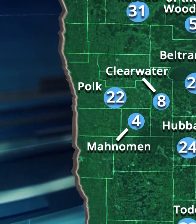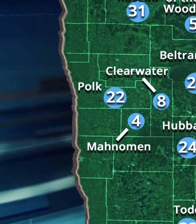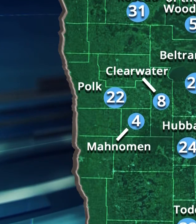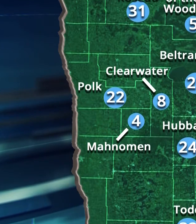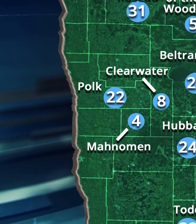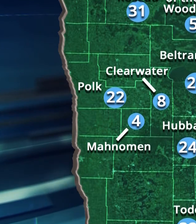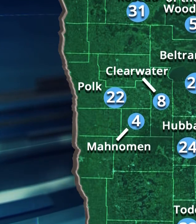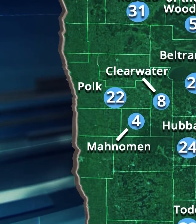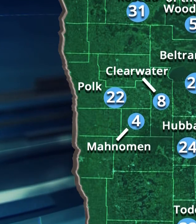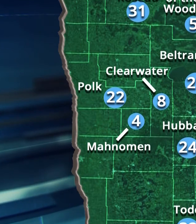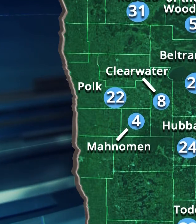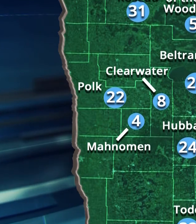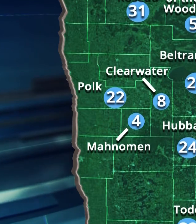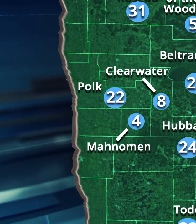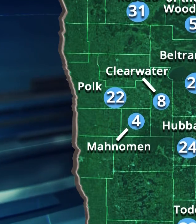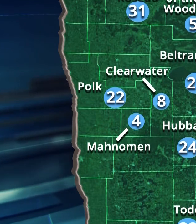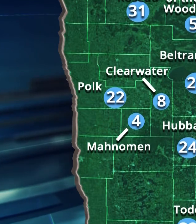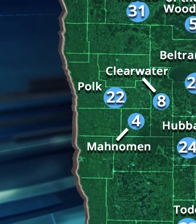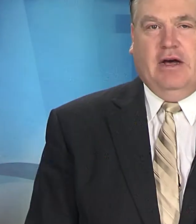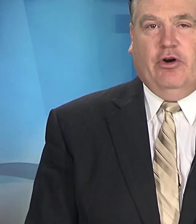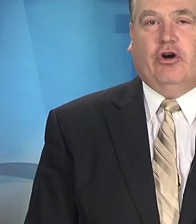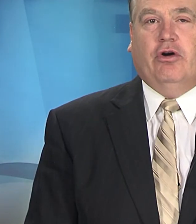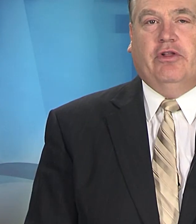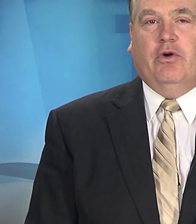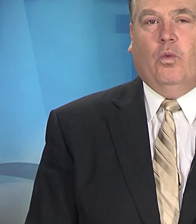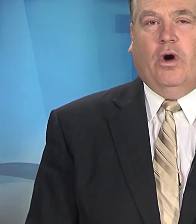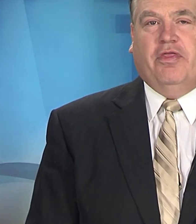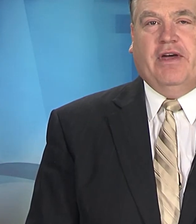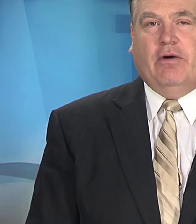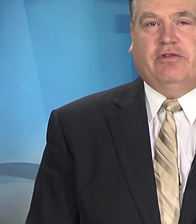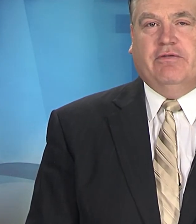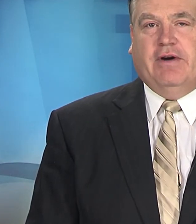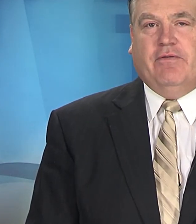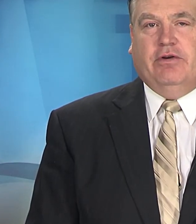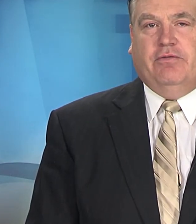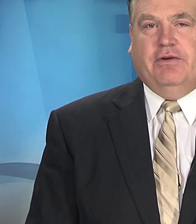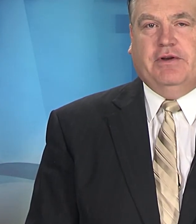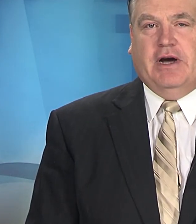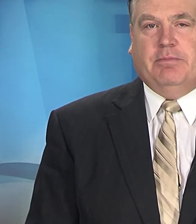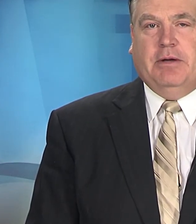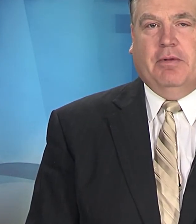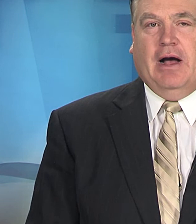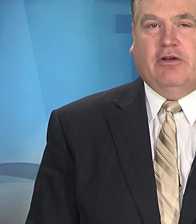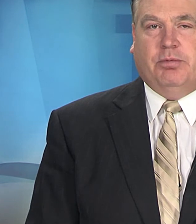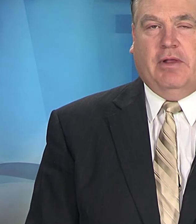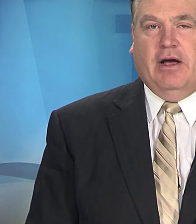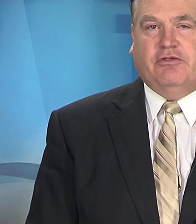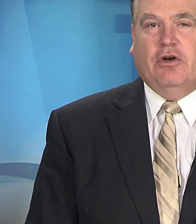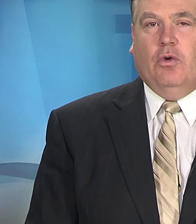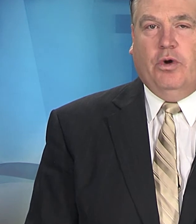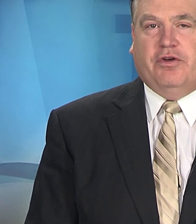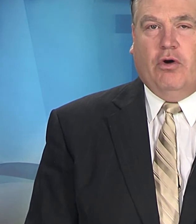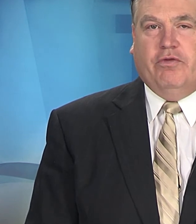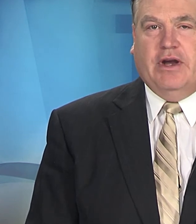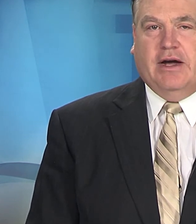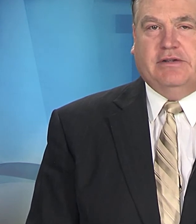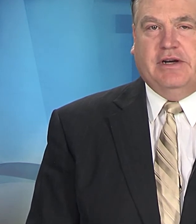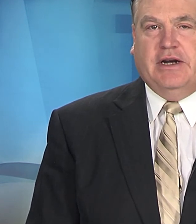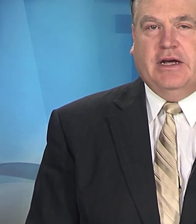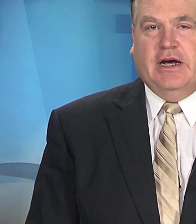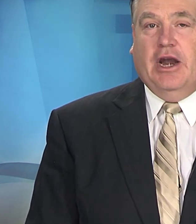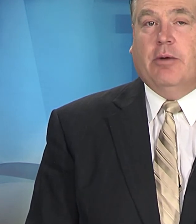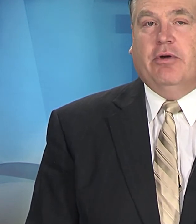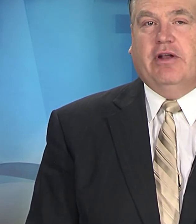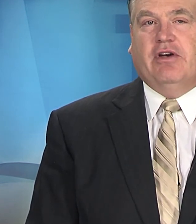had 31 new cases today. There are currently 1,559 people hospitalized with COVID